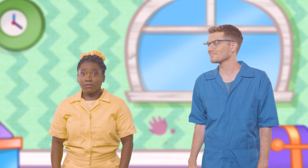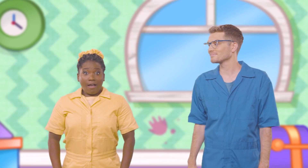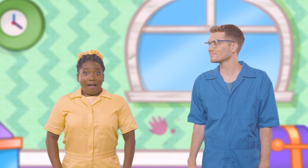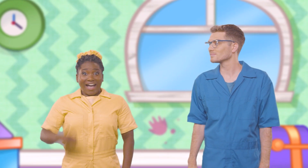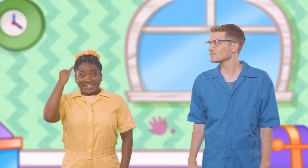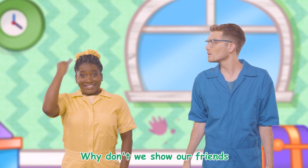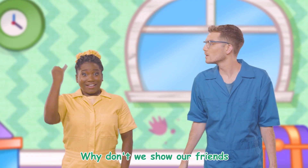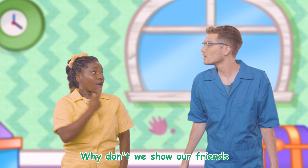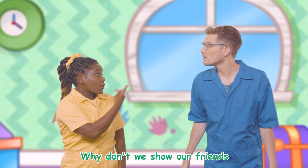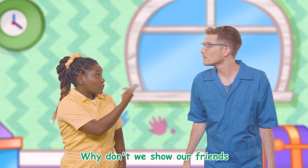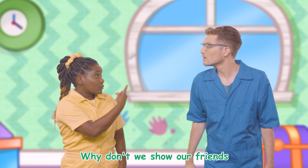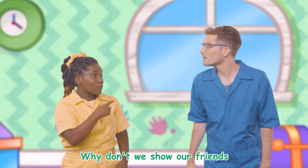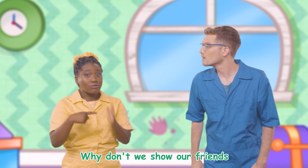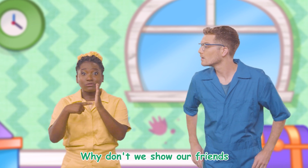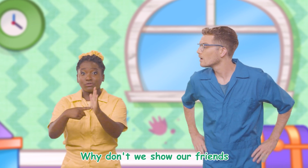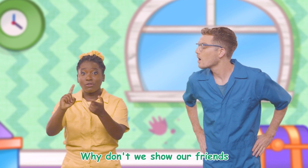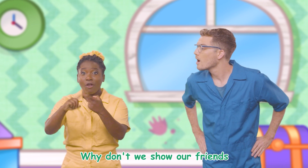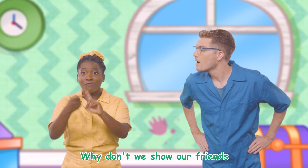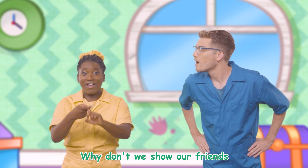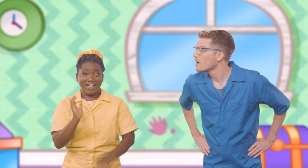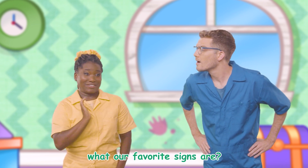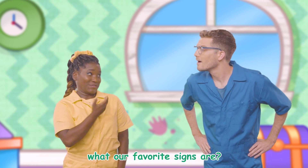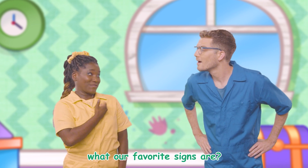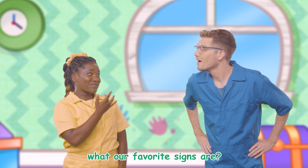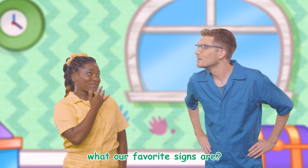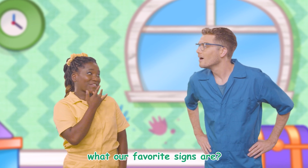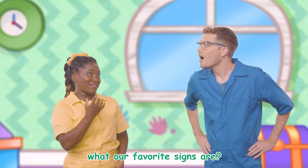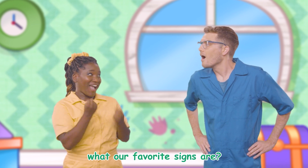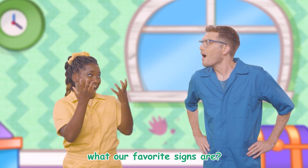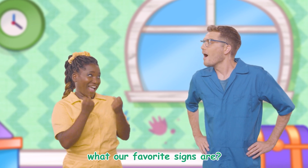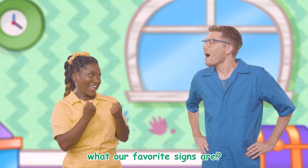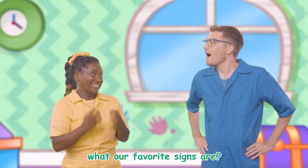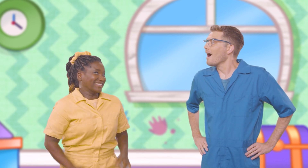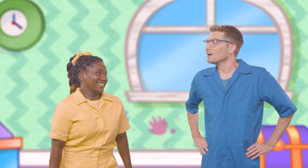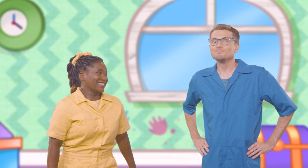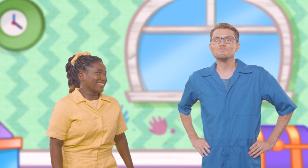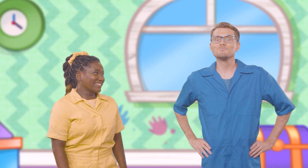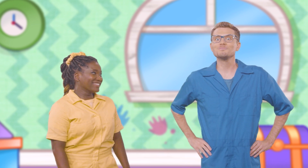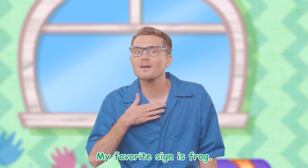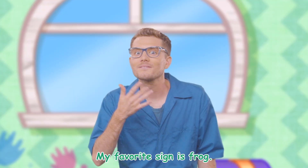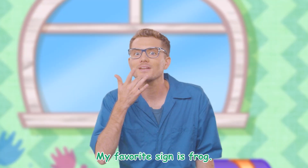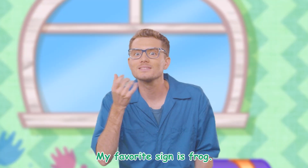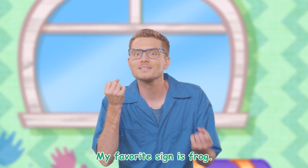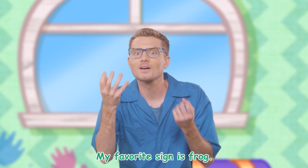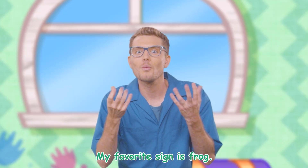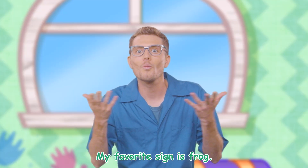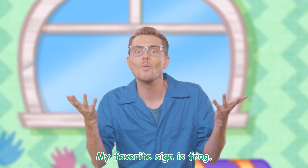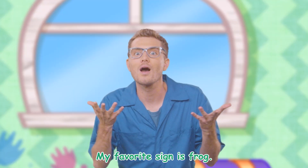Why don't we show our friends what our favorite signs are My favorite sign is